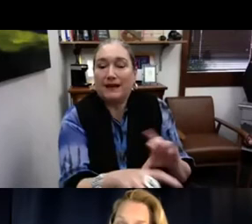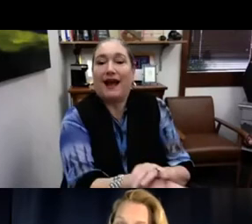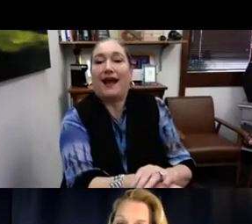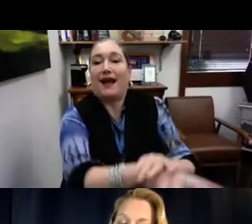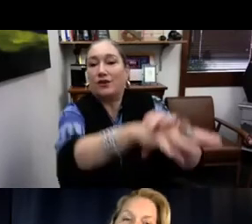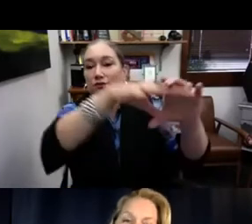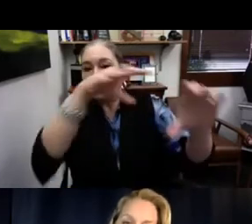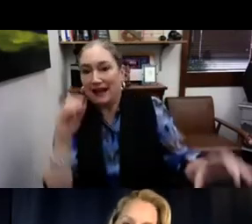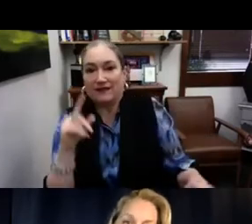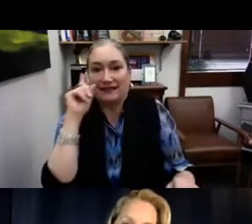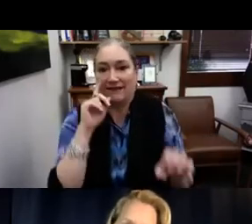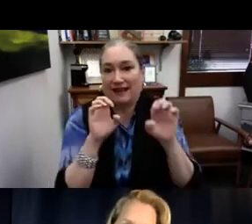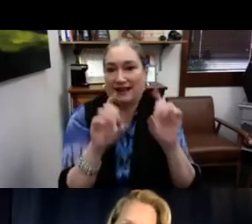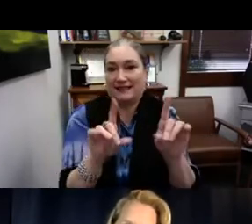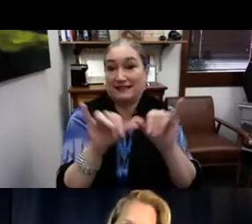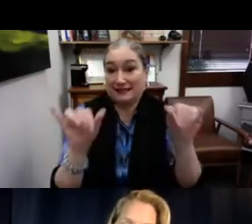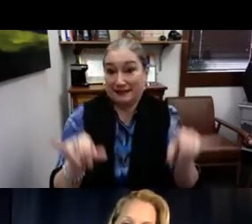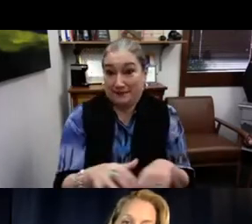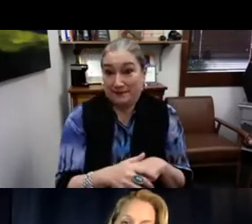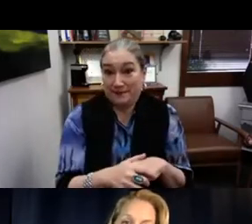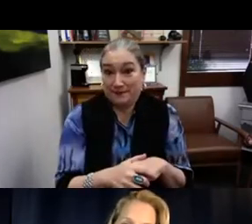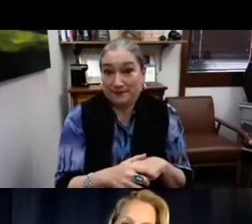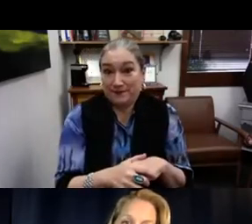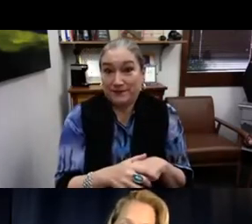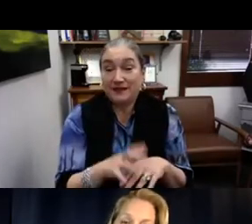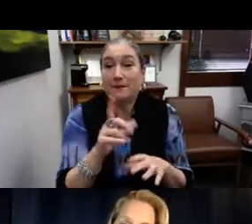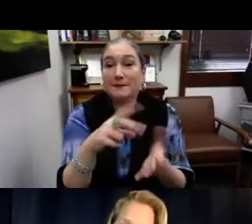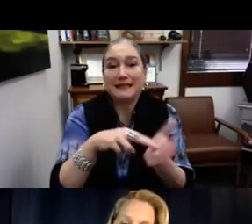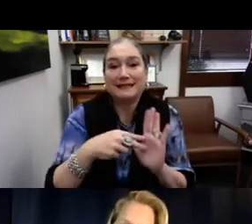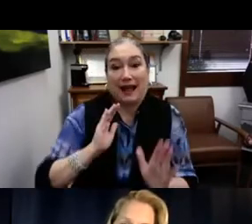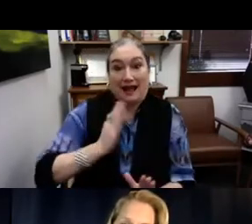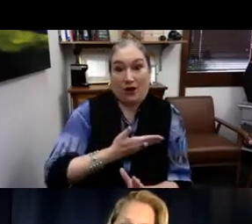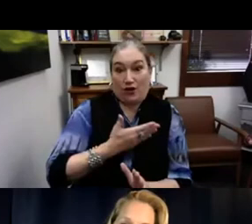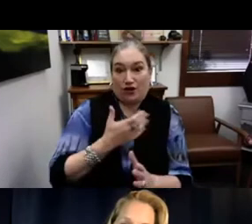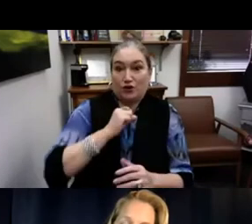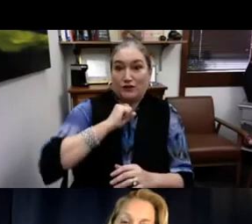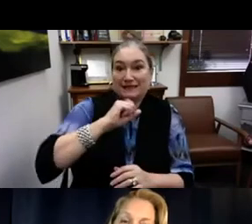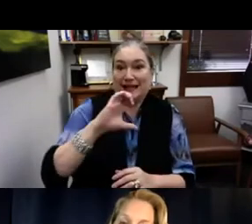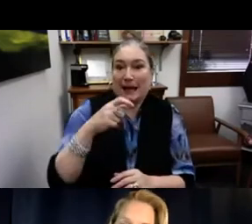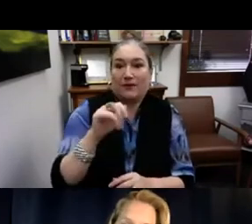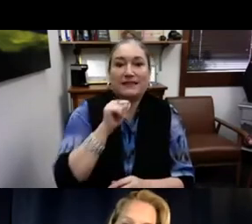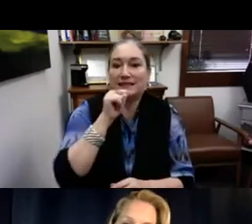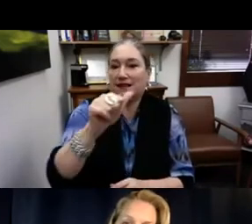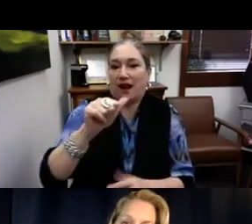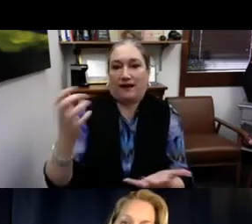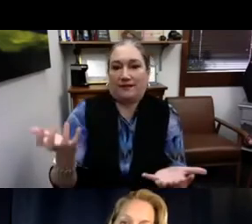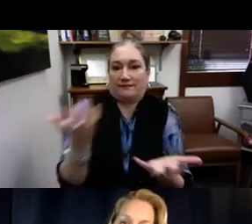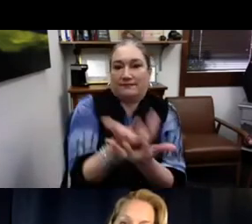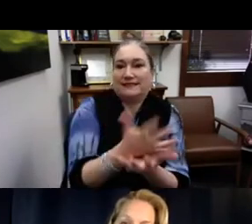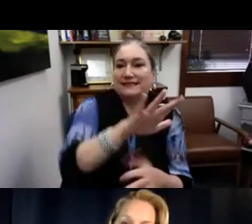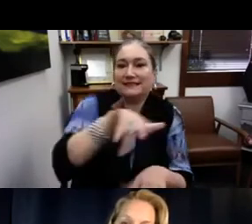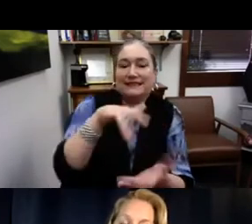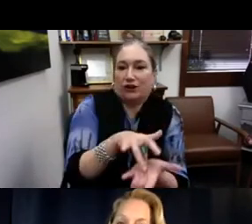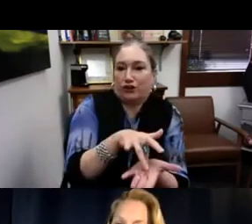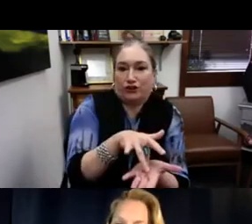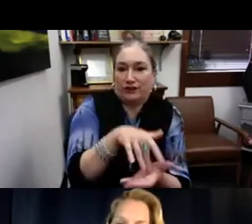with that came all of these other resources coming out of the deaf education system, which means that our